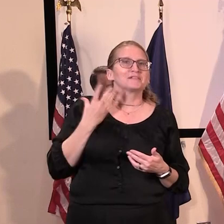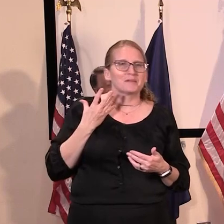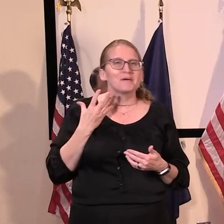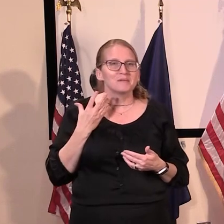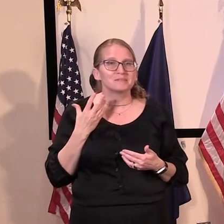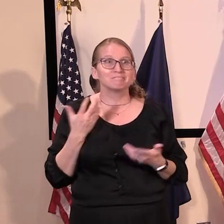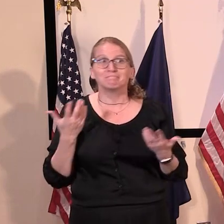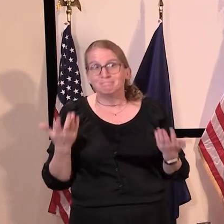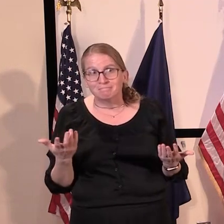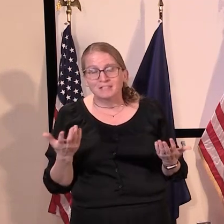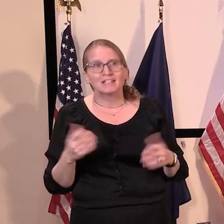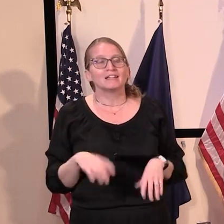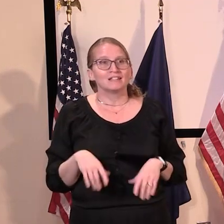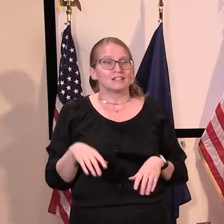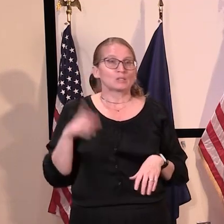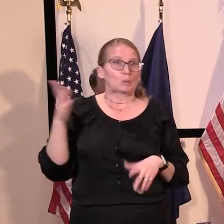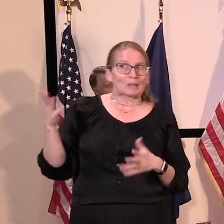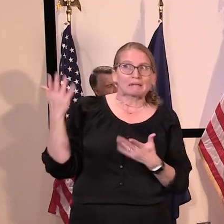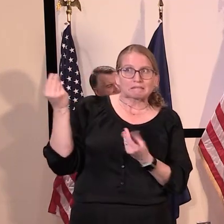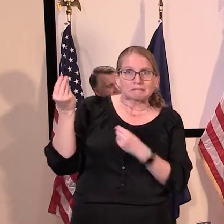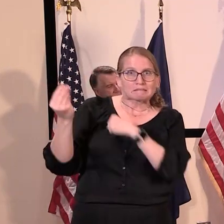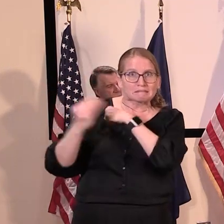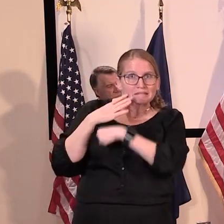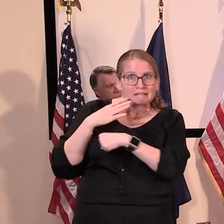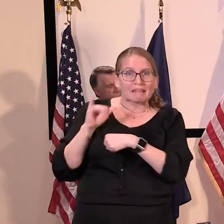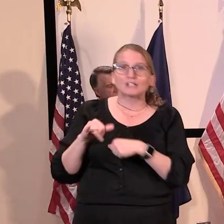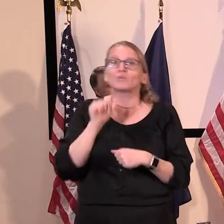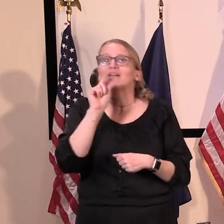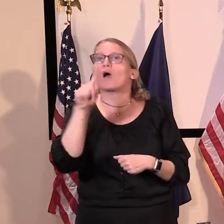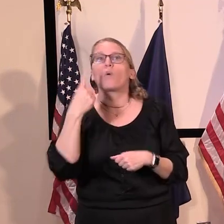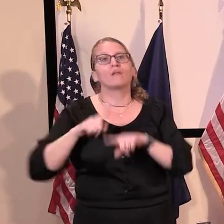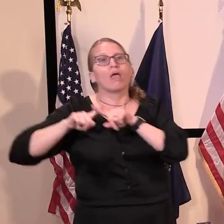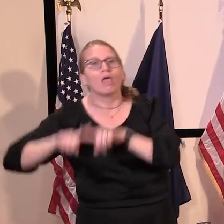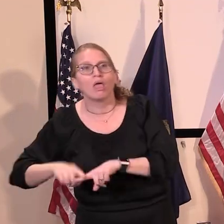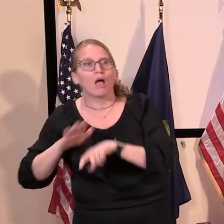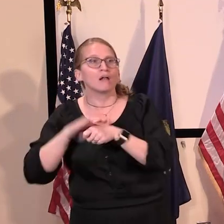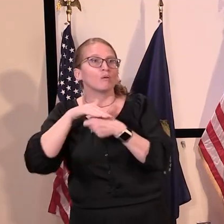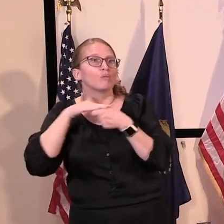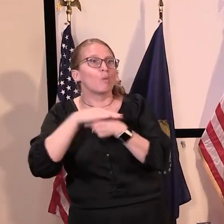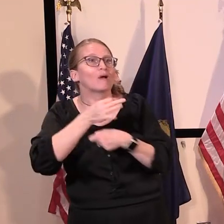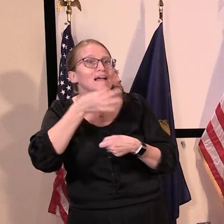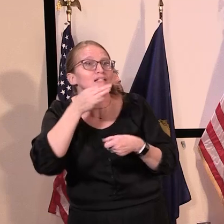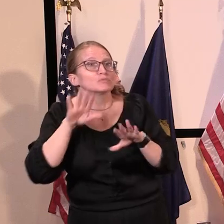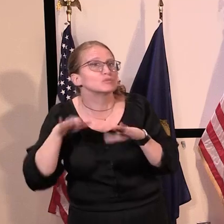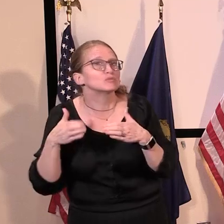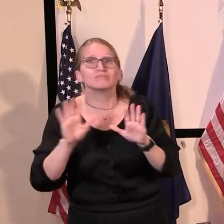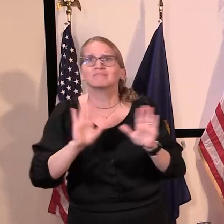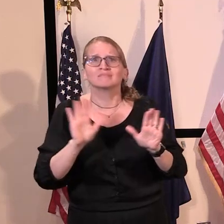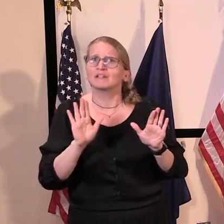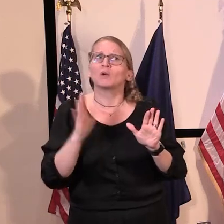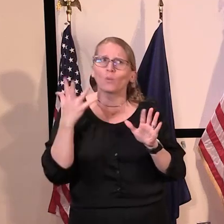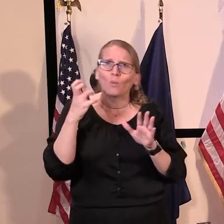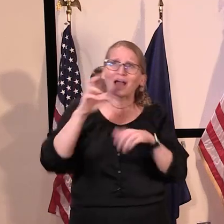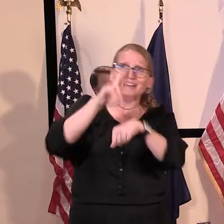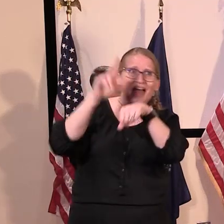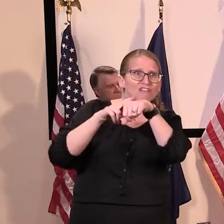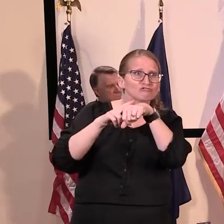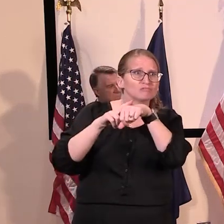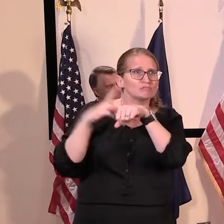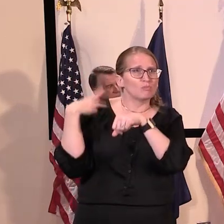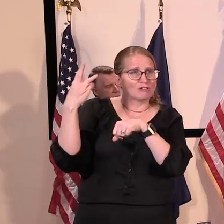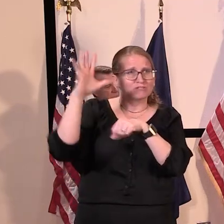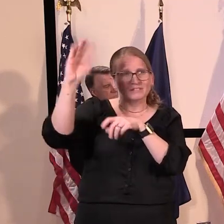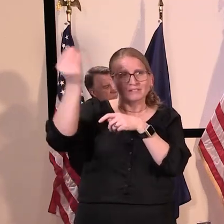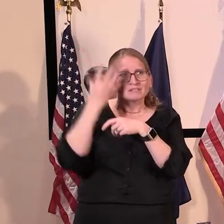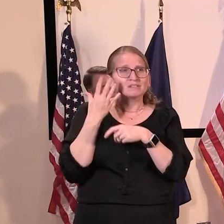uh, to also help advise us. So we're not just looking to our local, uh, expert group if you will, but we were looking nationally as